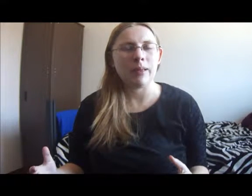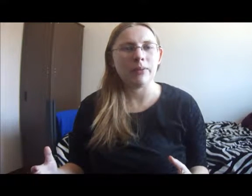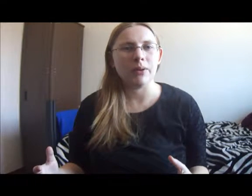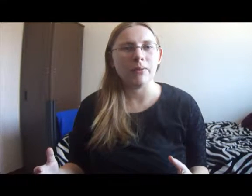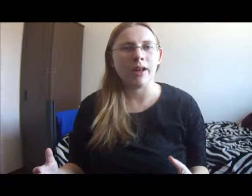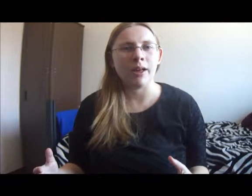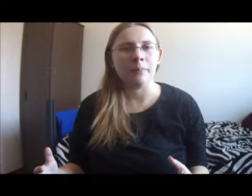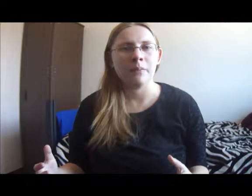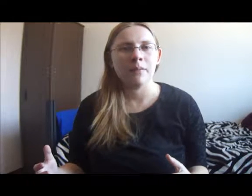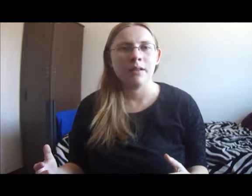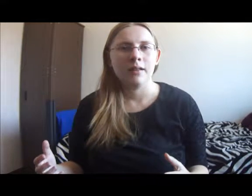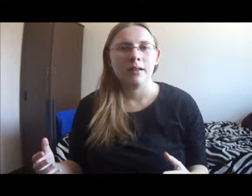be able to overcome.